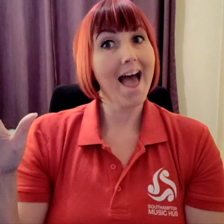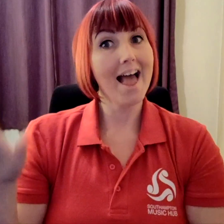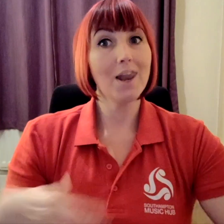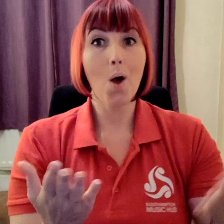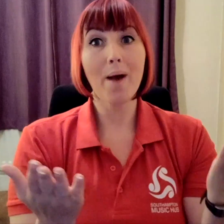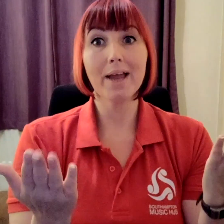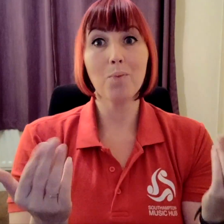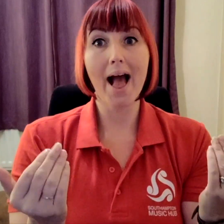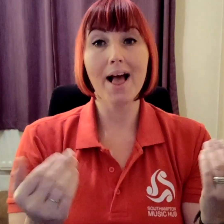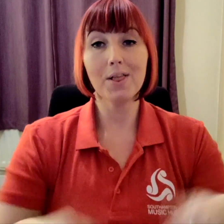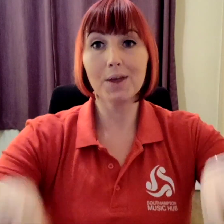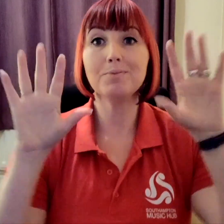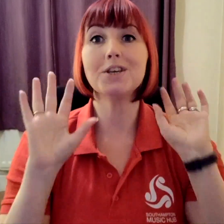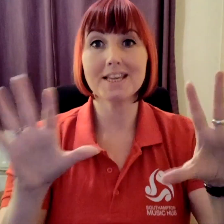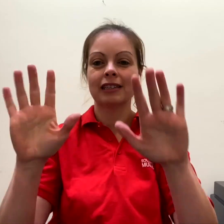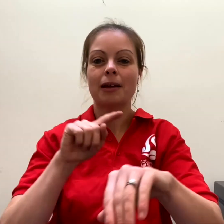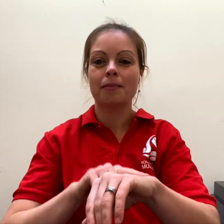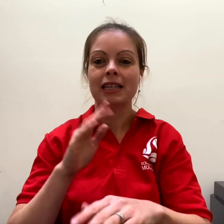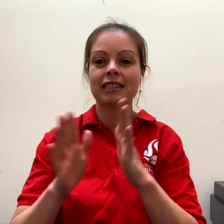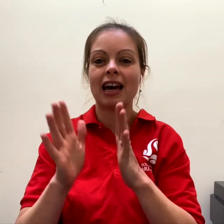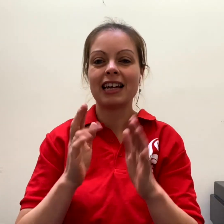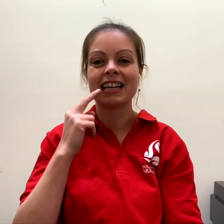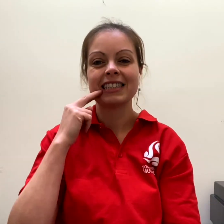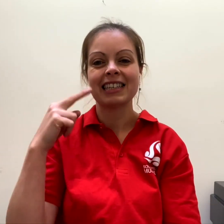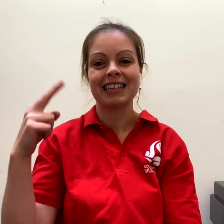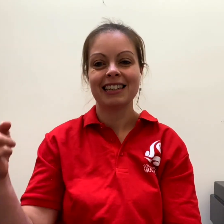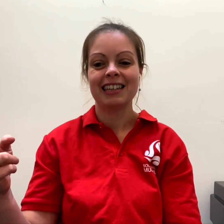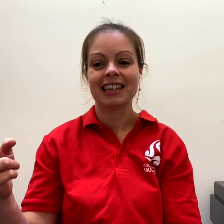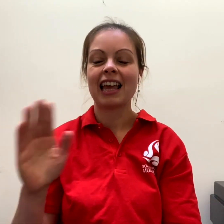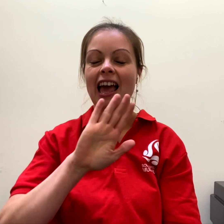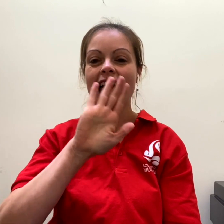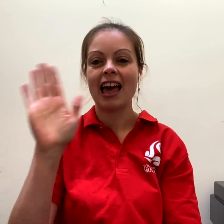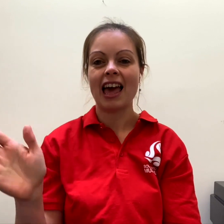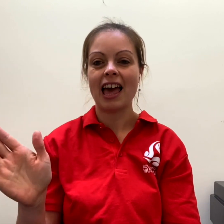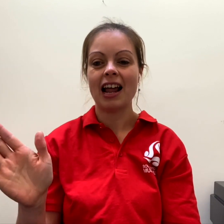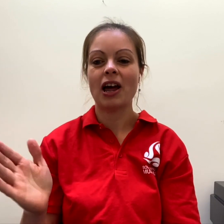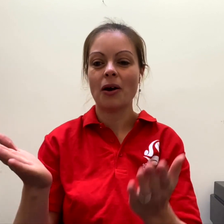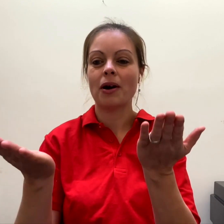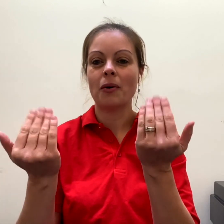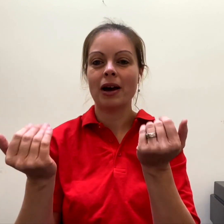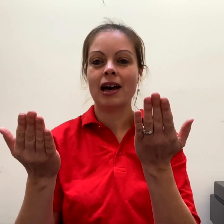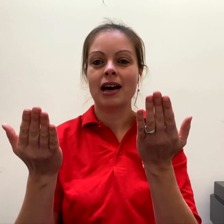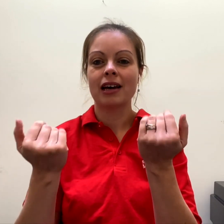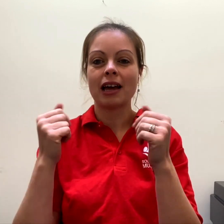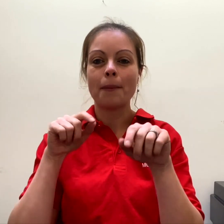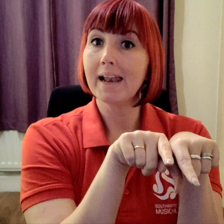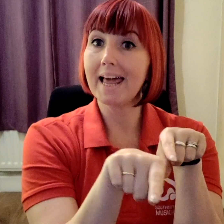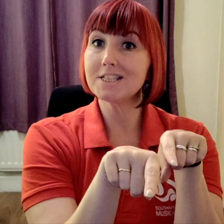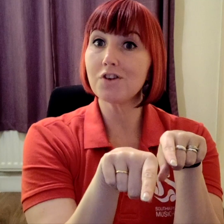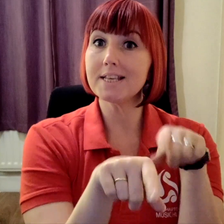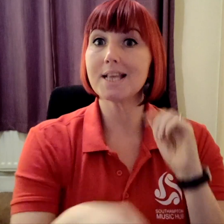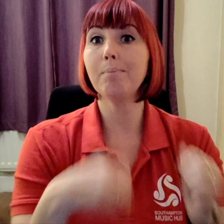Hello and welcome to the 10 minute sign and sing. Hello and welcome,